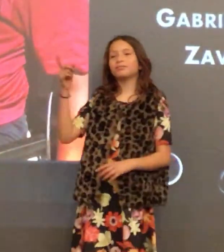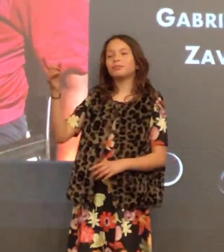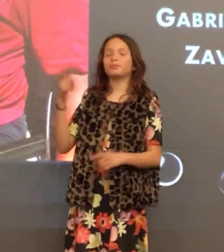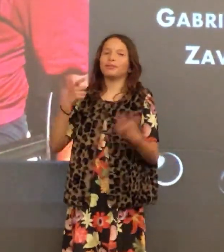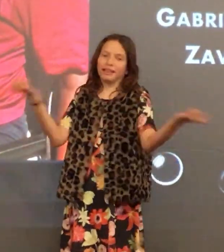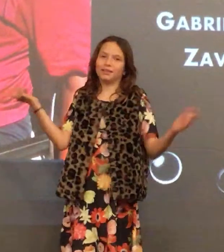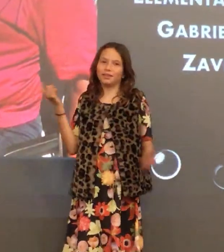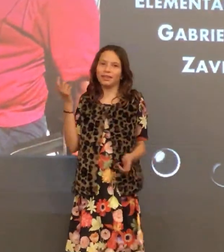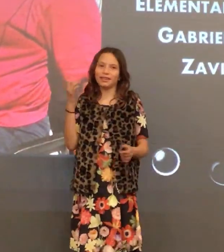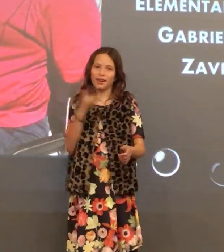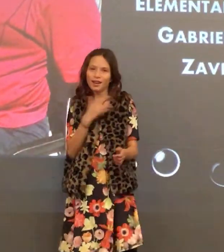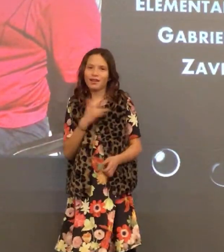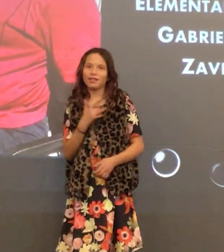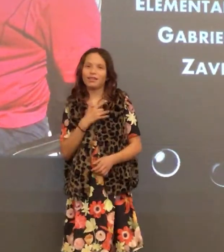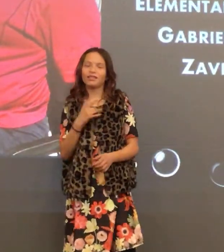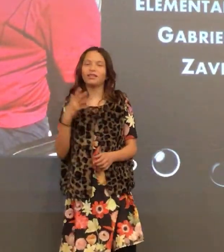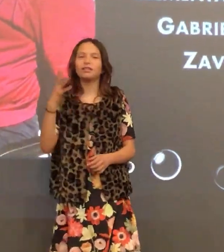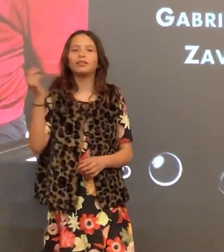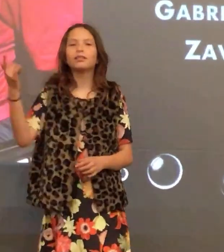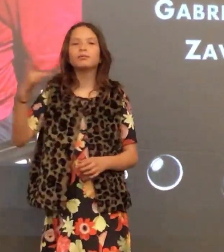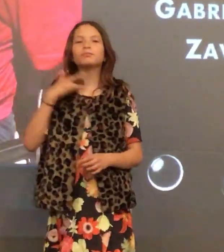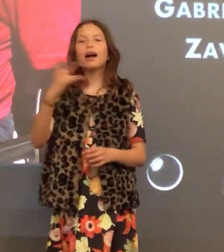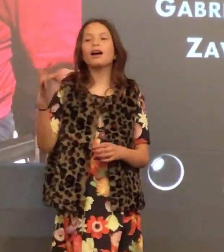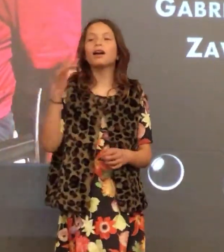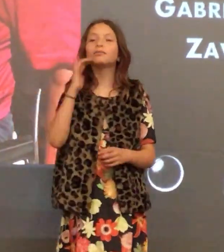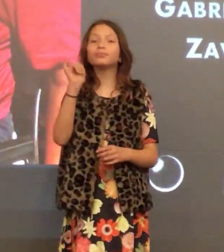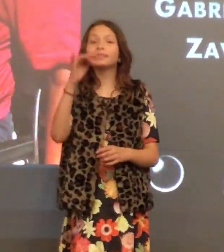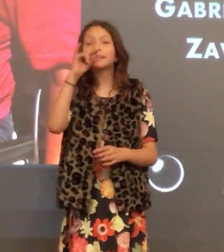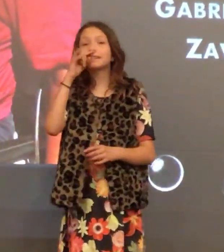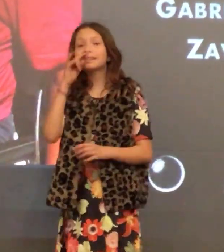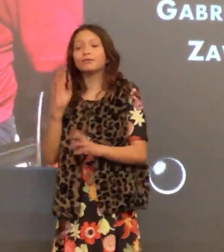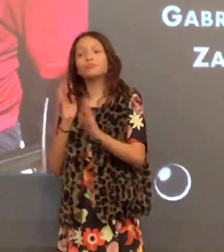Hello. I looked up to Don. mean, he had a huge heart.